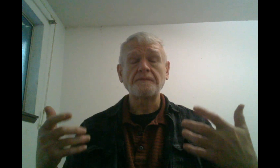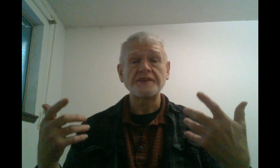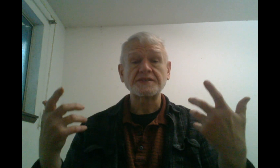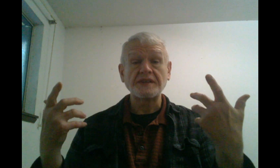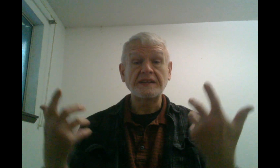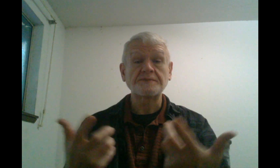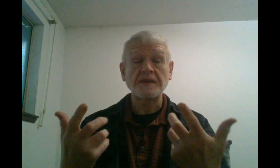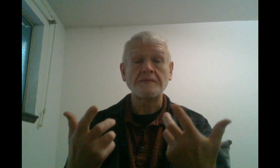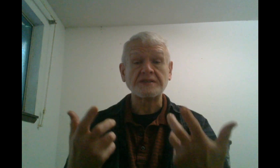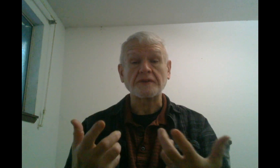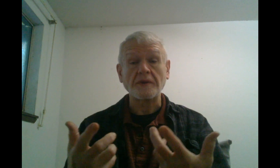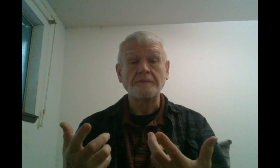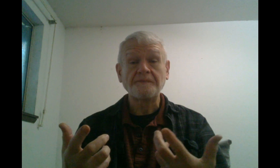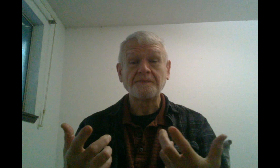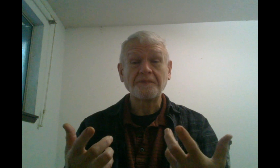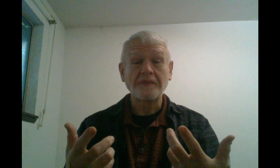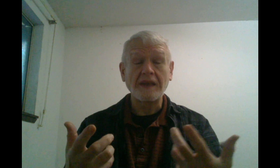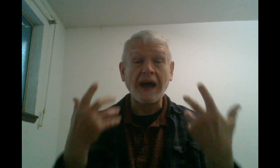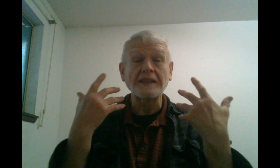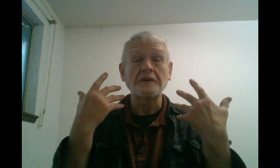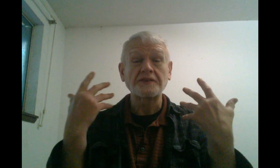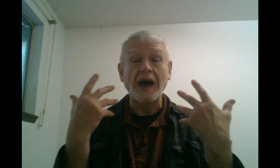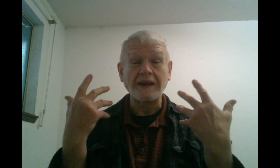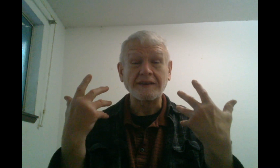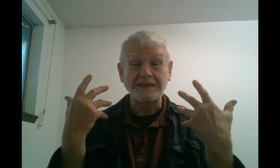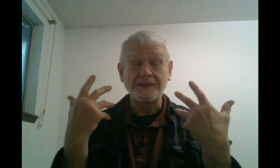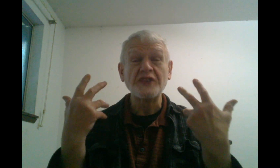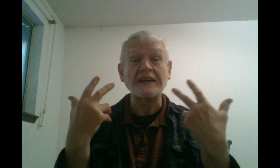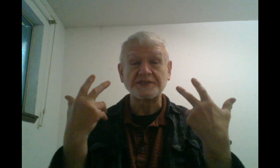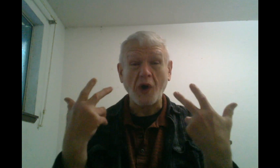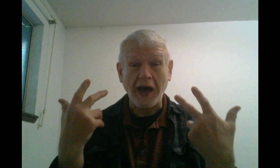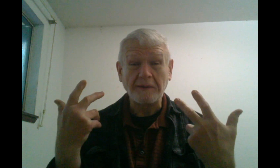Just, it's been miserable. If I look tired, that's why.